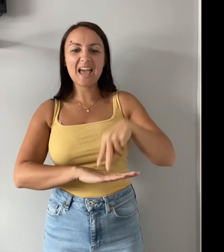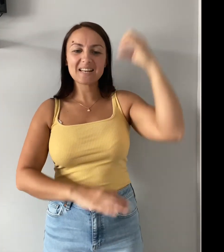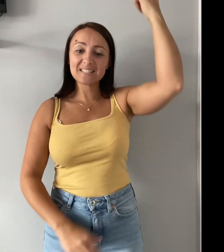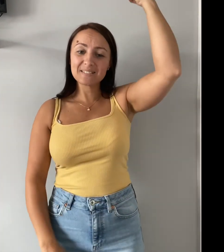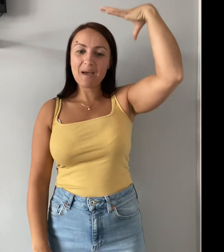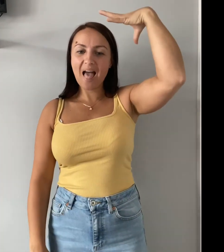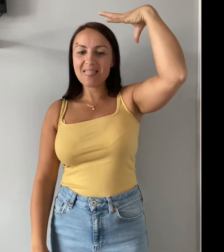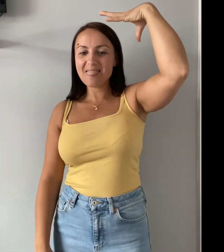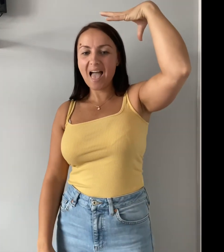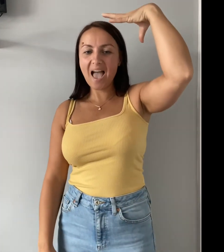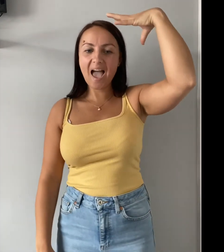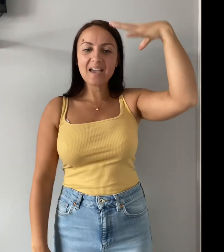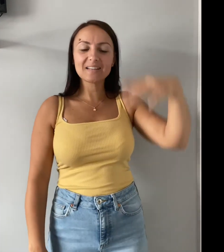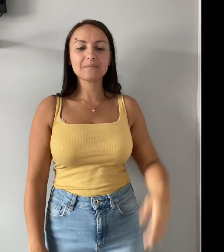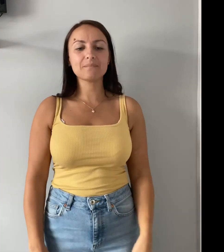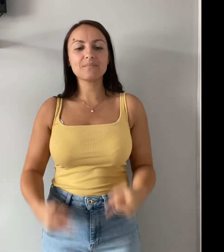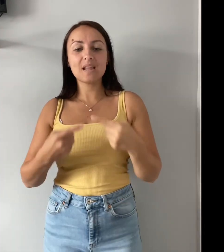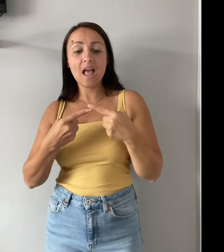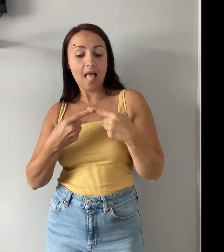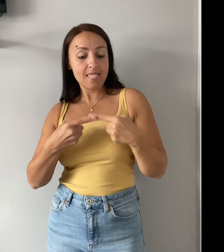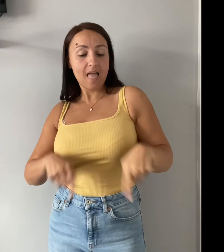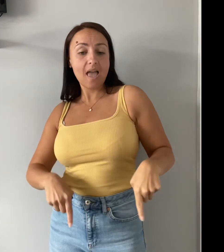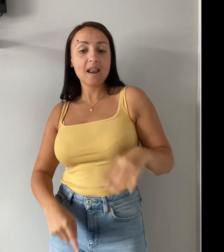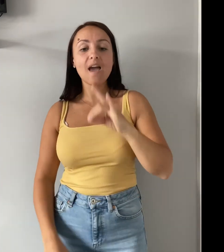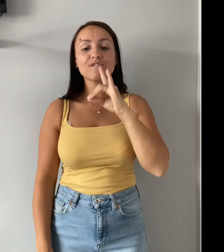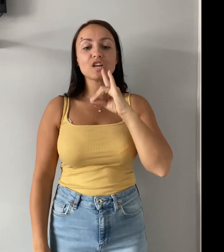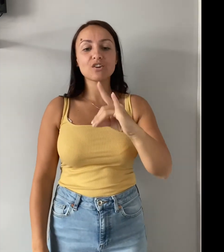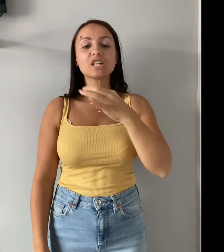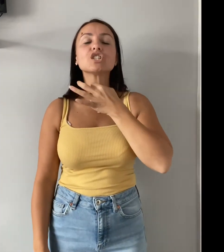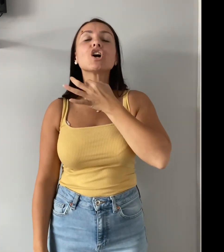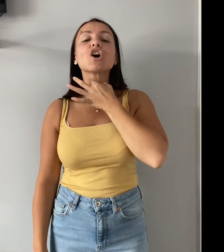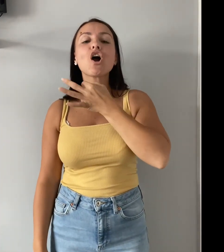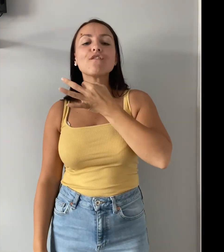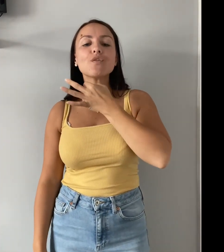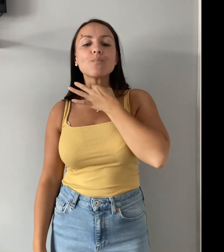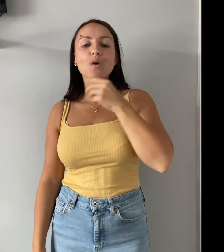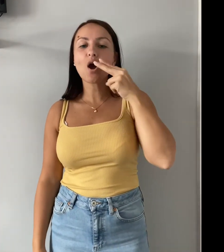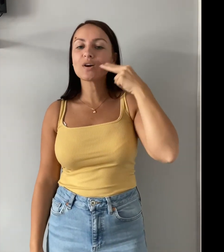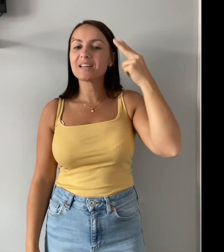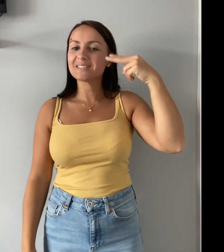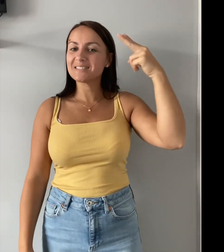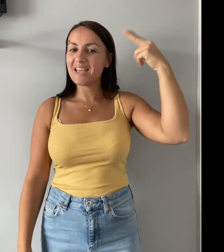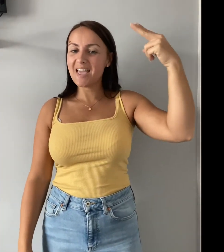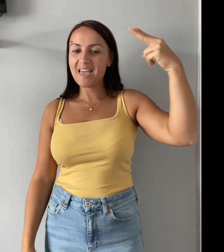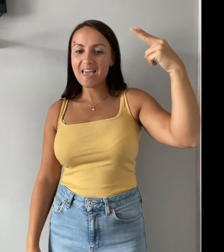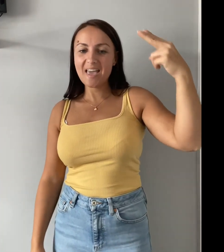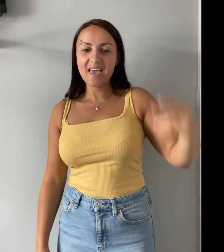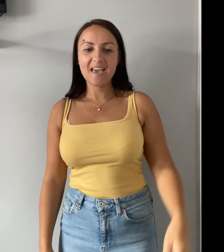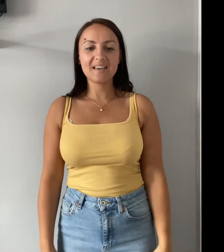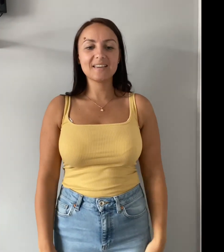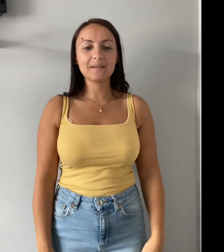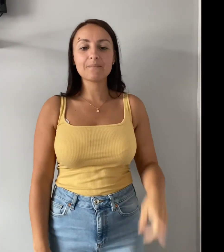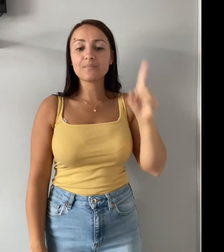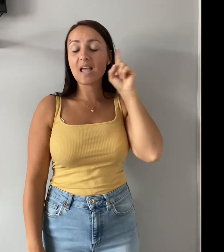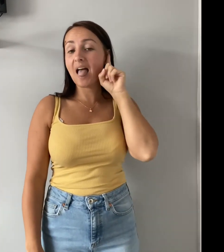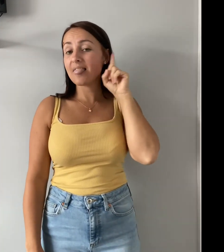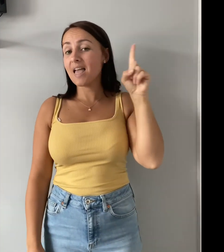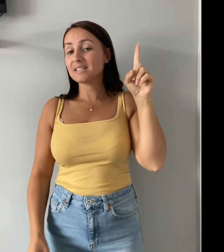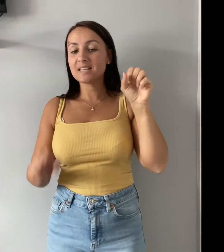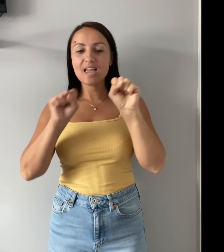dead in the spotlight Yachty, yachty There's a regional, the broken sea There's a